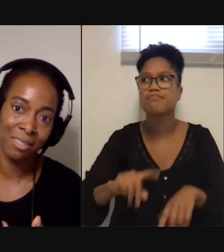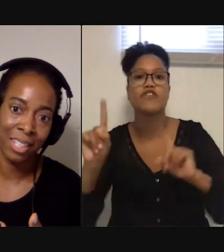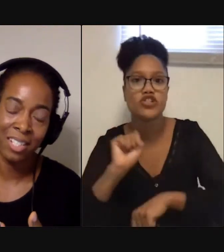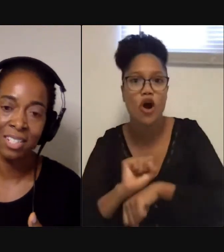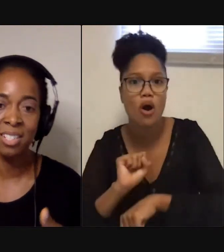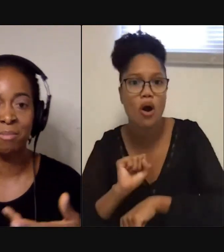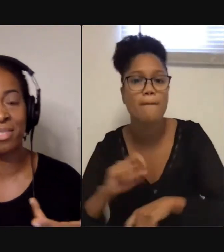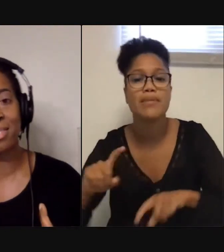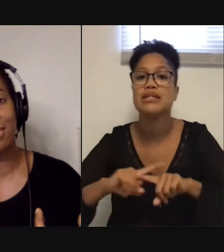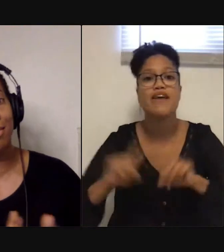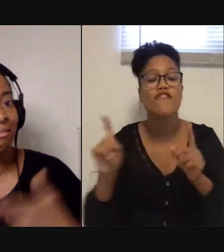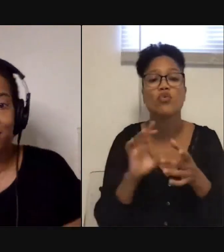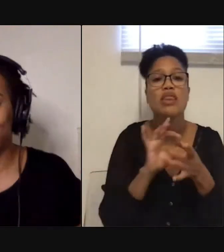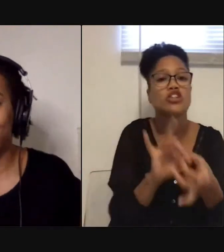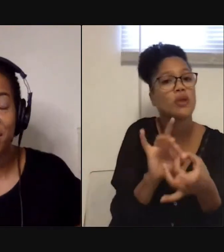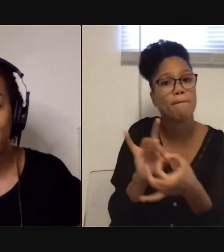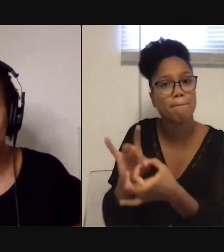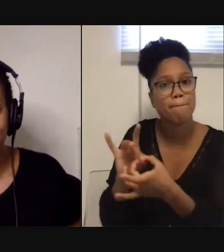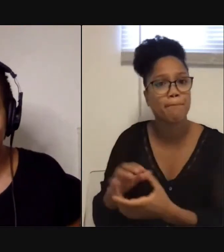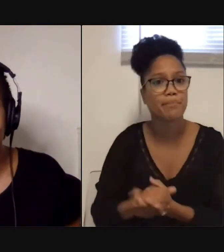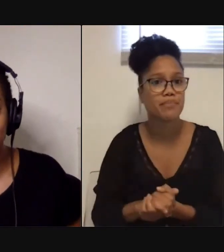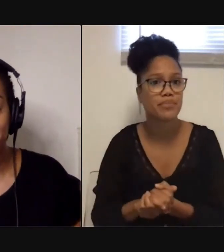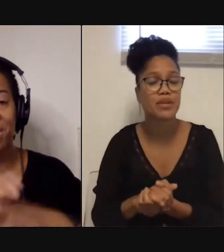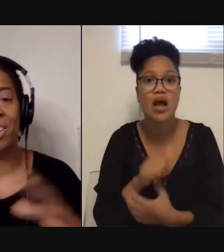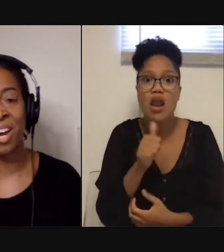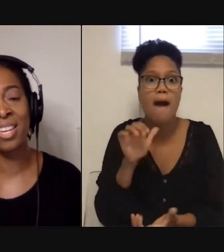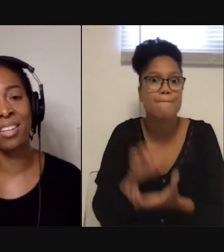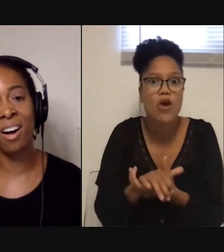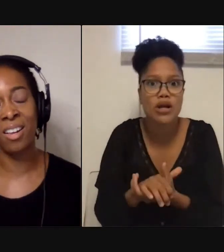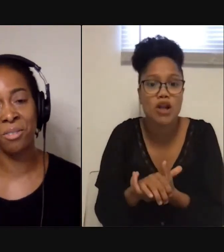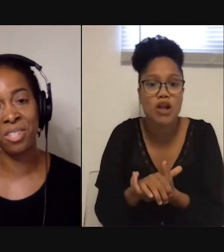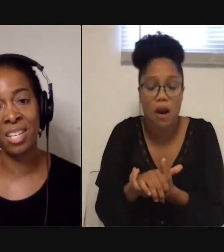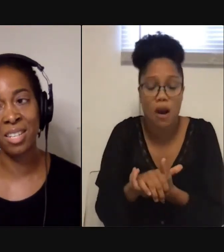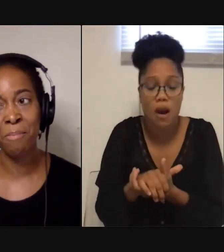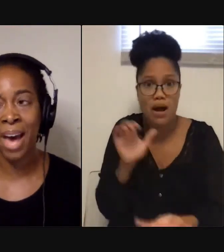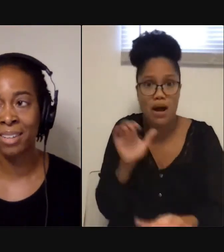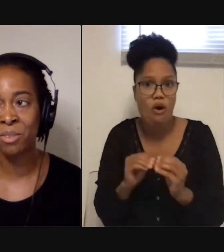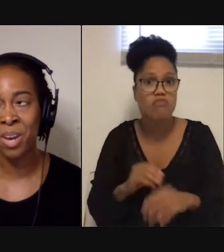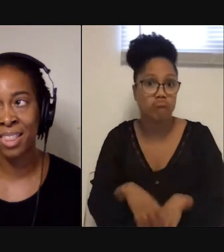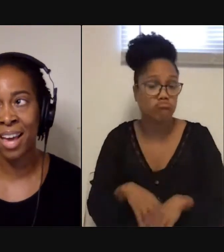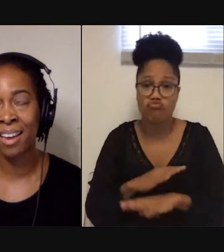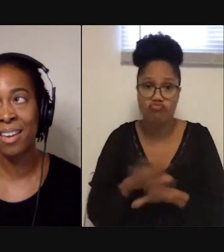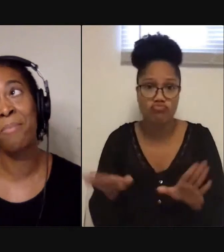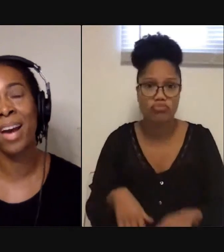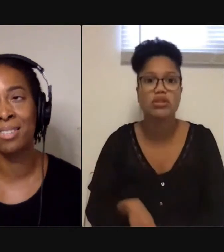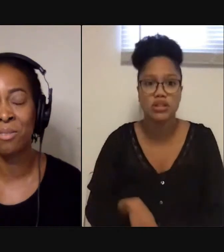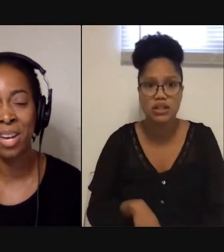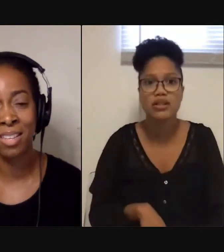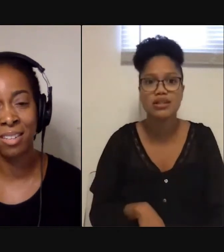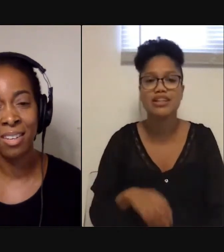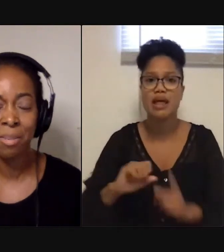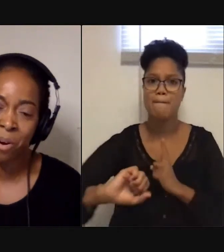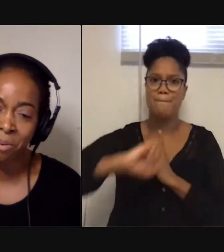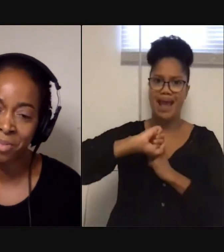different relationships, not married anymore. You know, I think all of those things impact the way that impacted